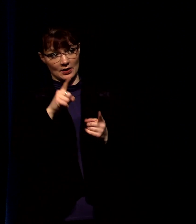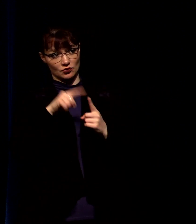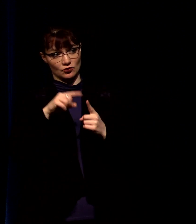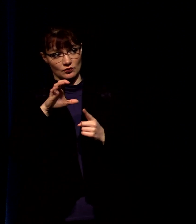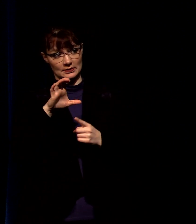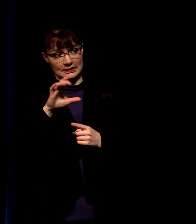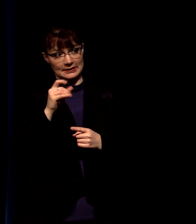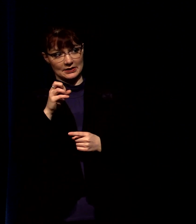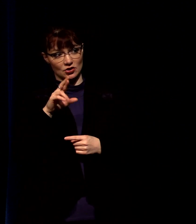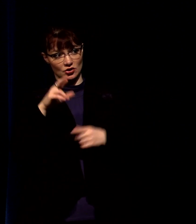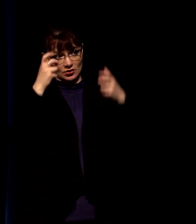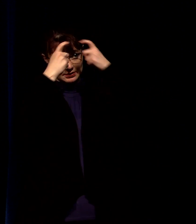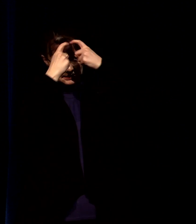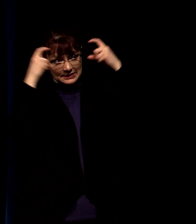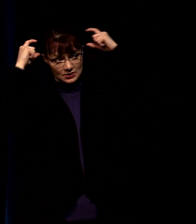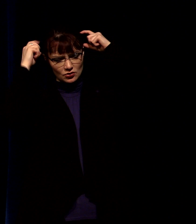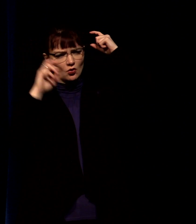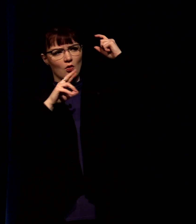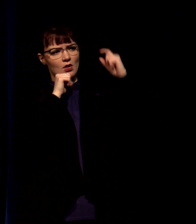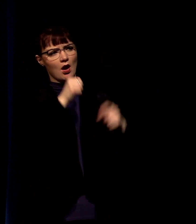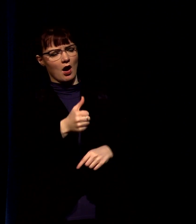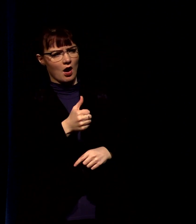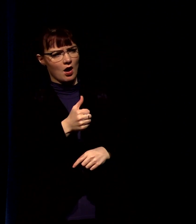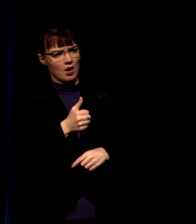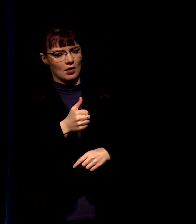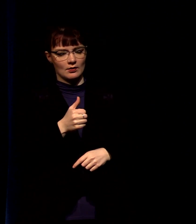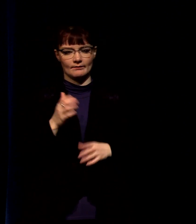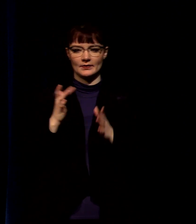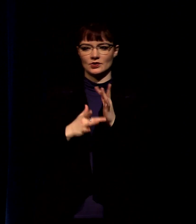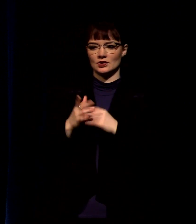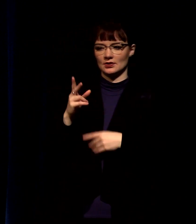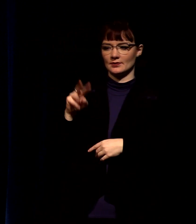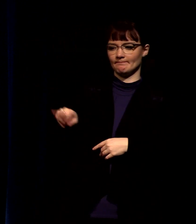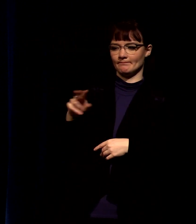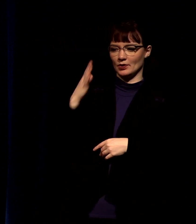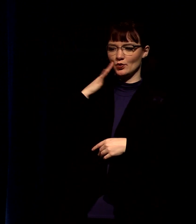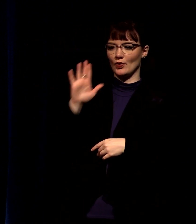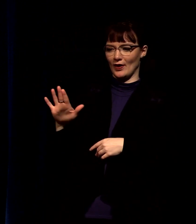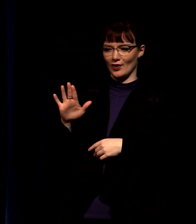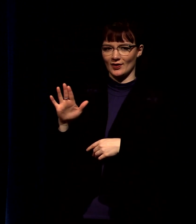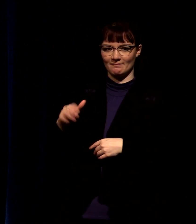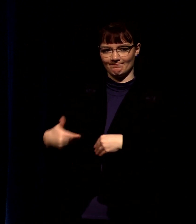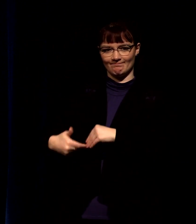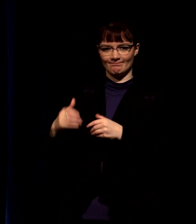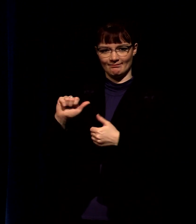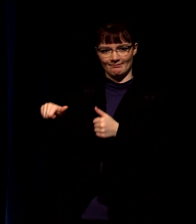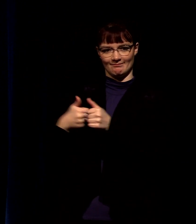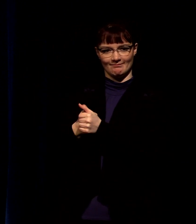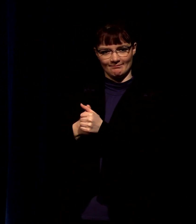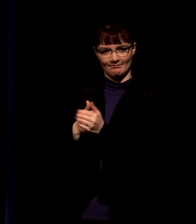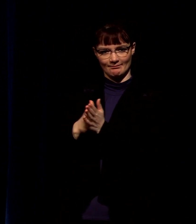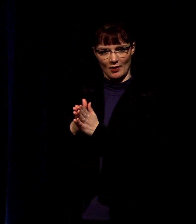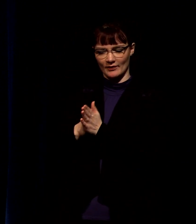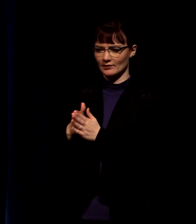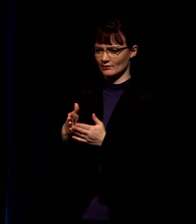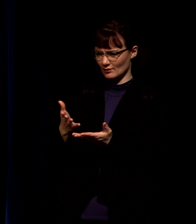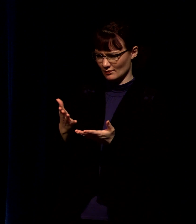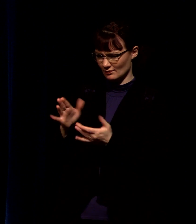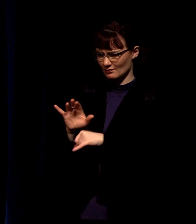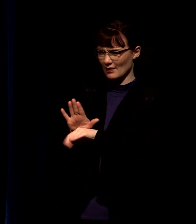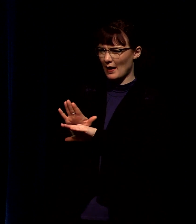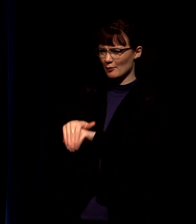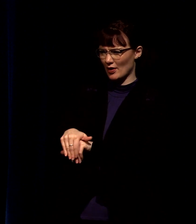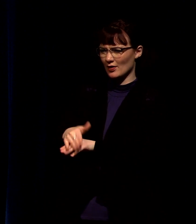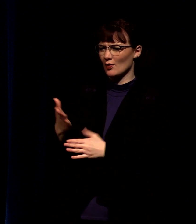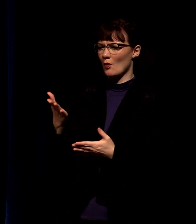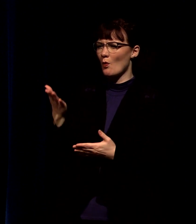not but jesus knew their evil motives you hypocrites he said why are you trying to trap me here show